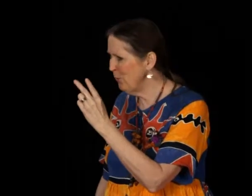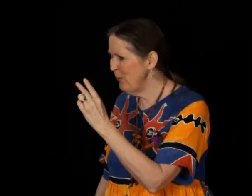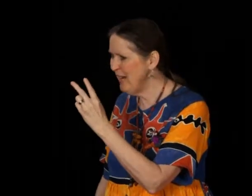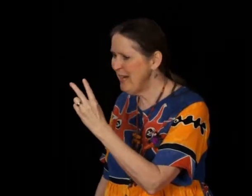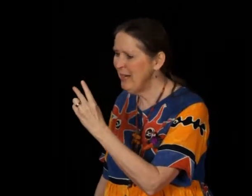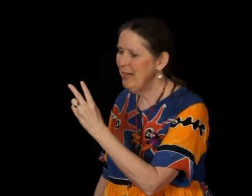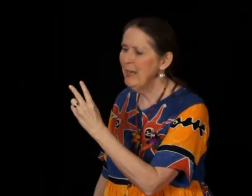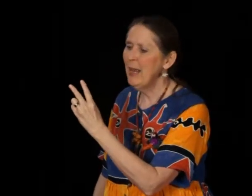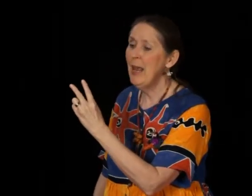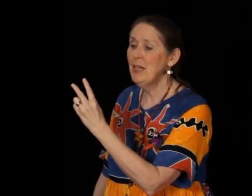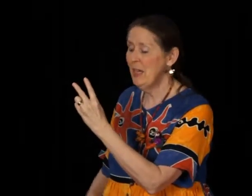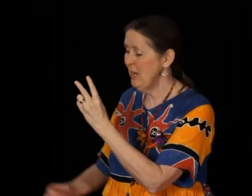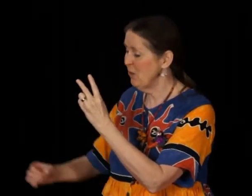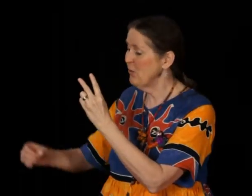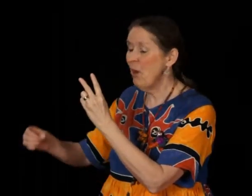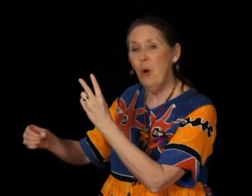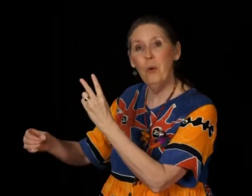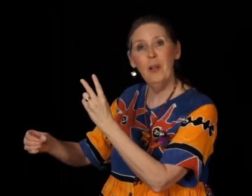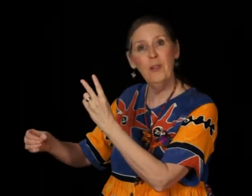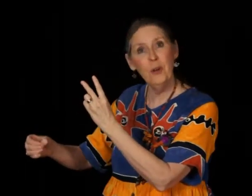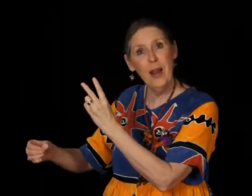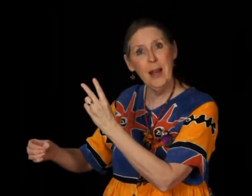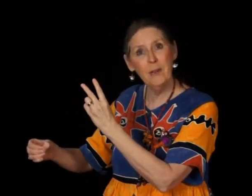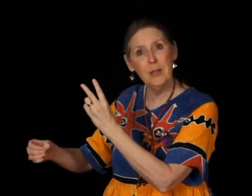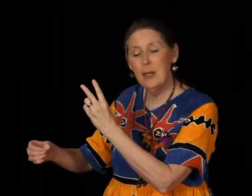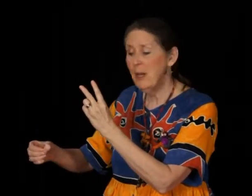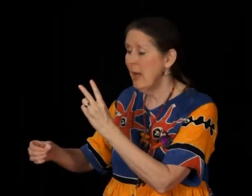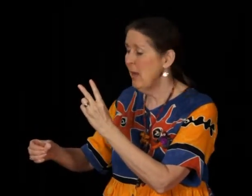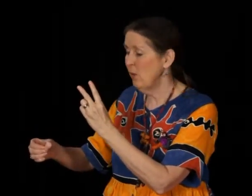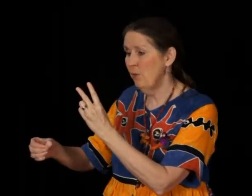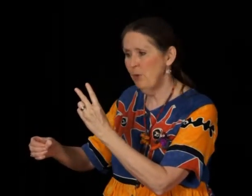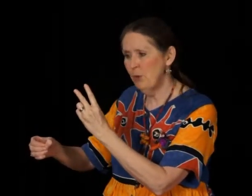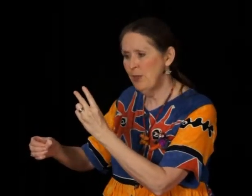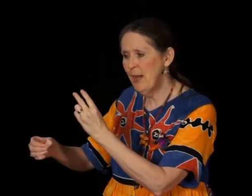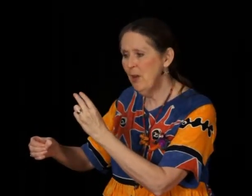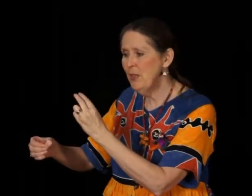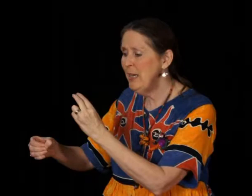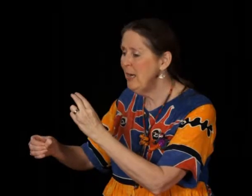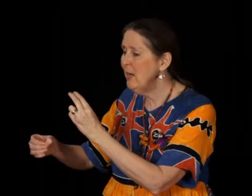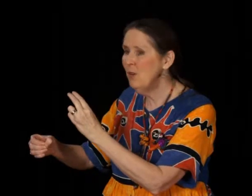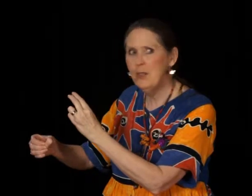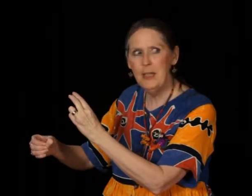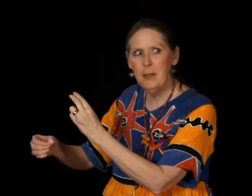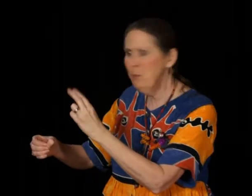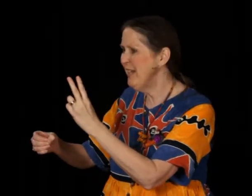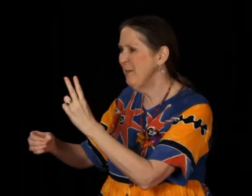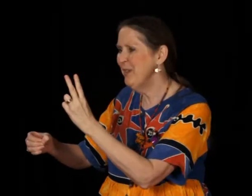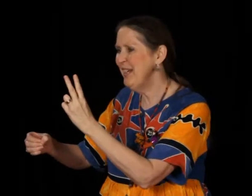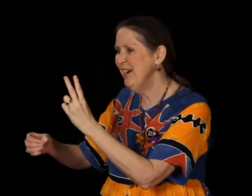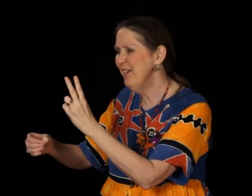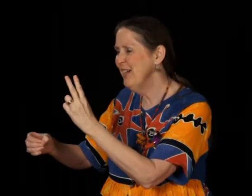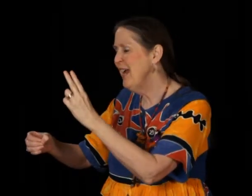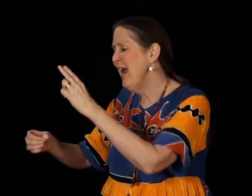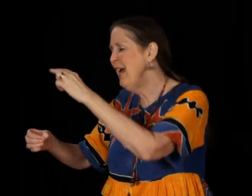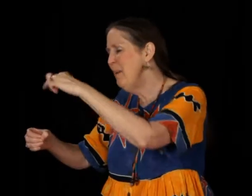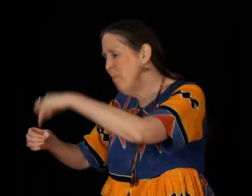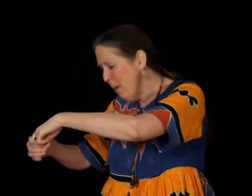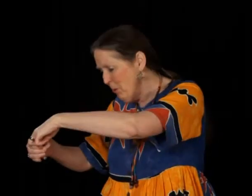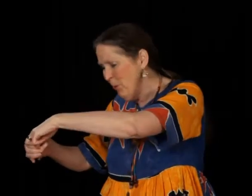funny and hears a hole in the ground. At the first sound he hears, he pricks up his ears and he pops through the